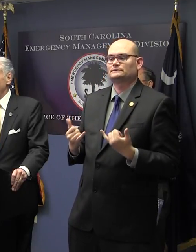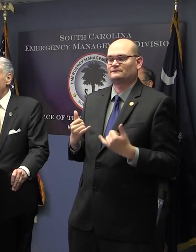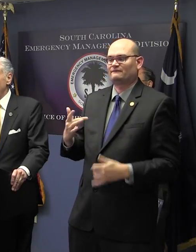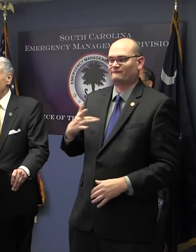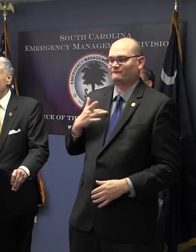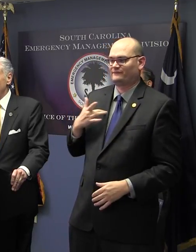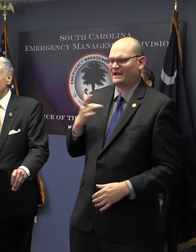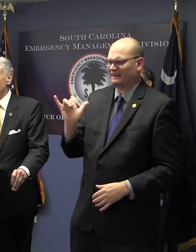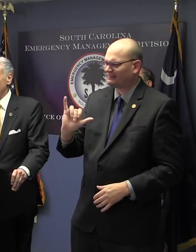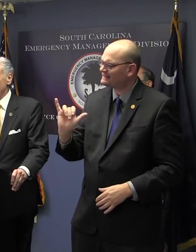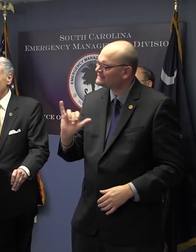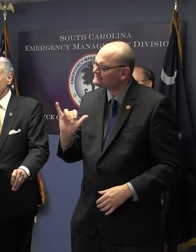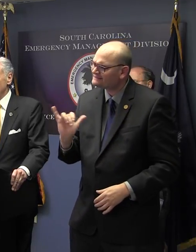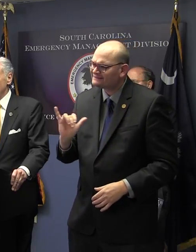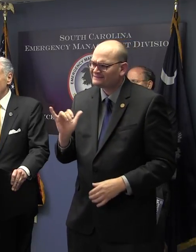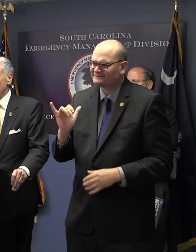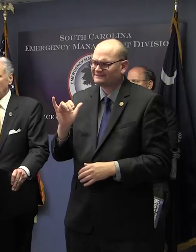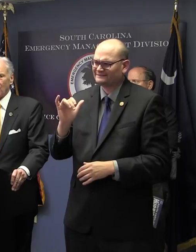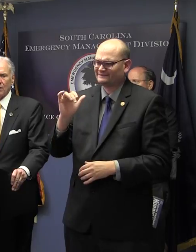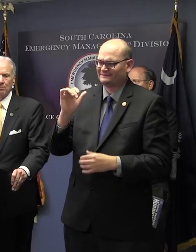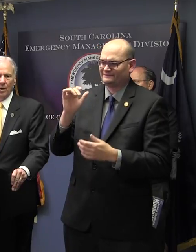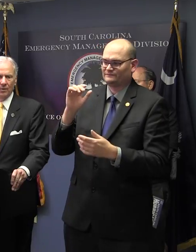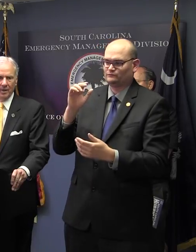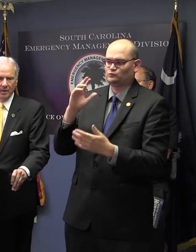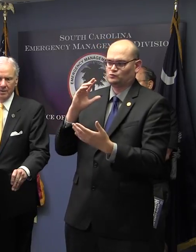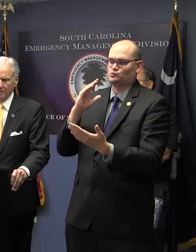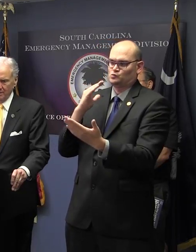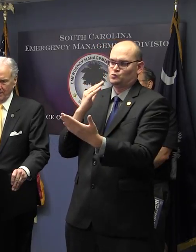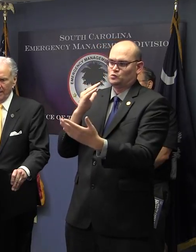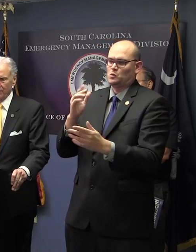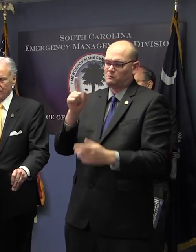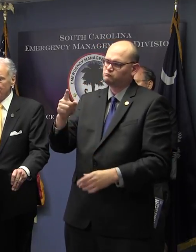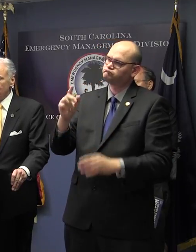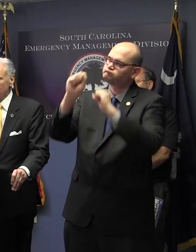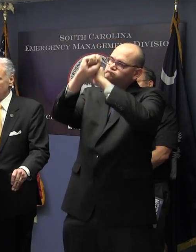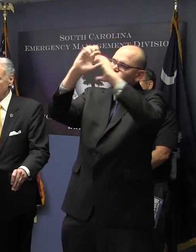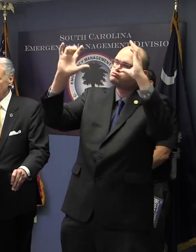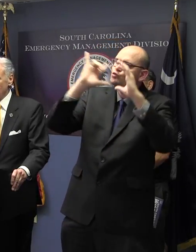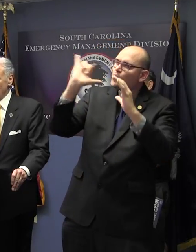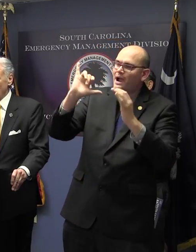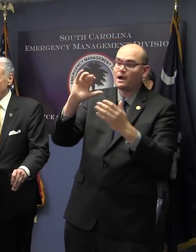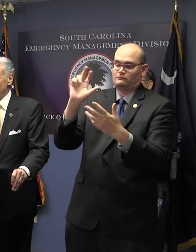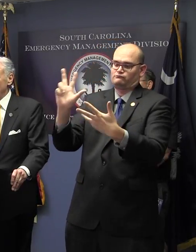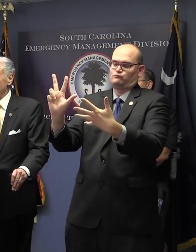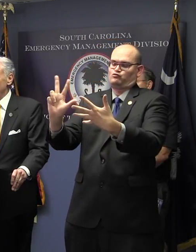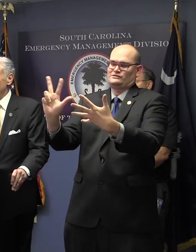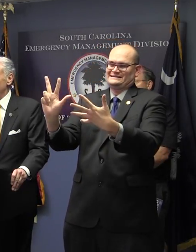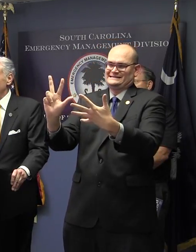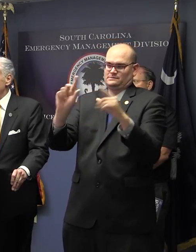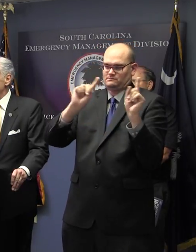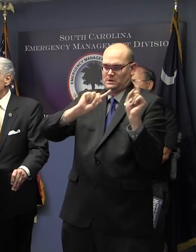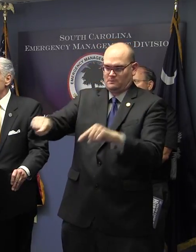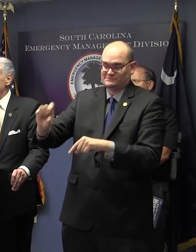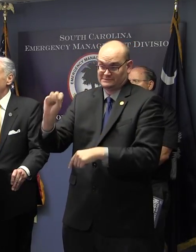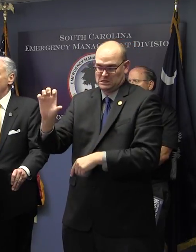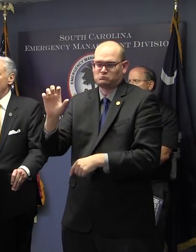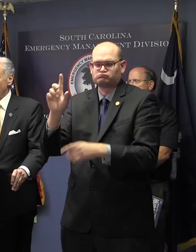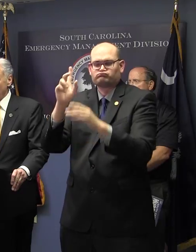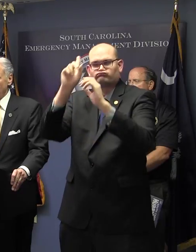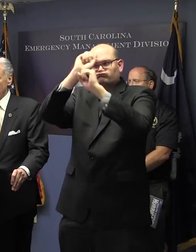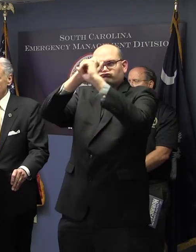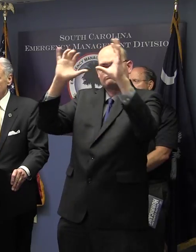is arriving tomorrow morning and do what you would do then,